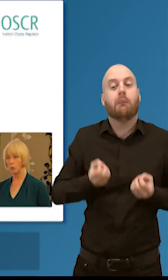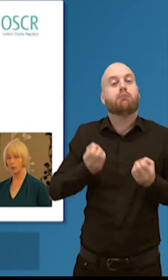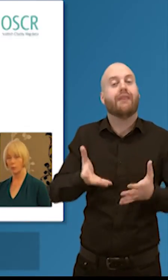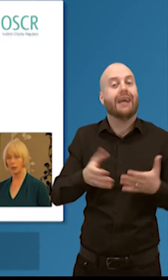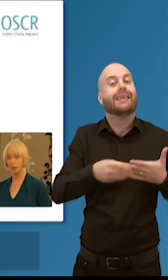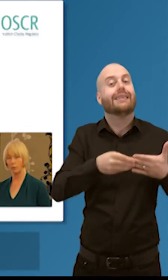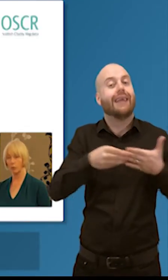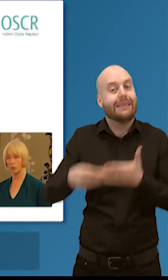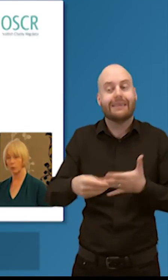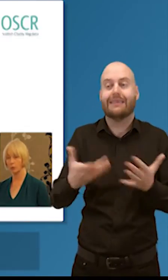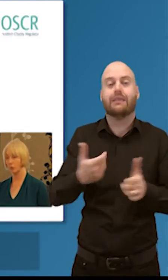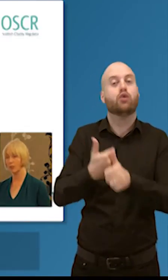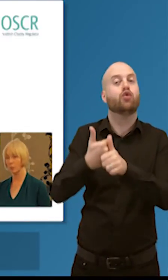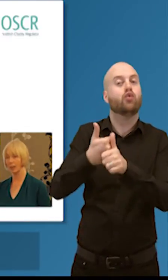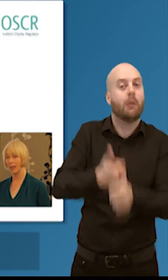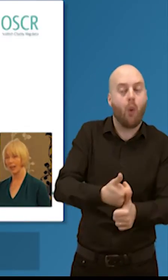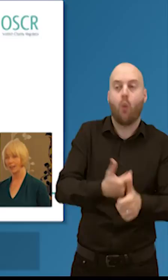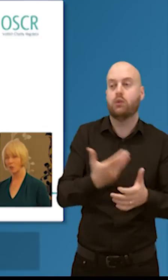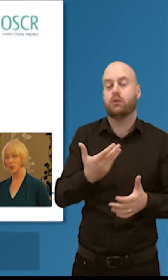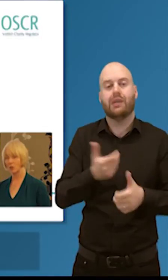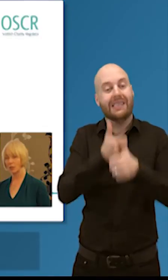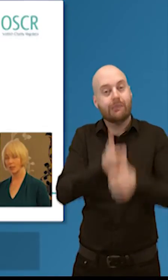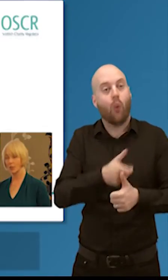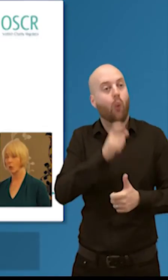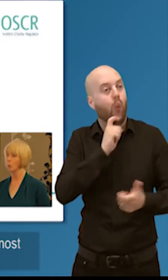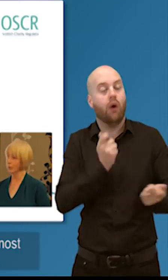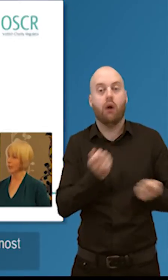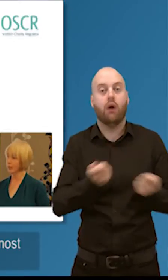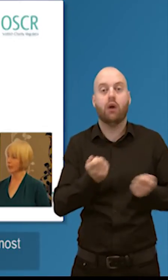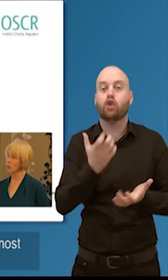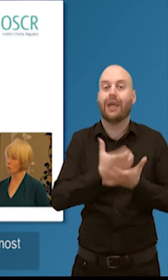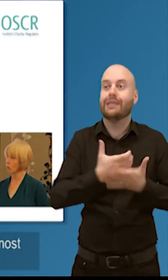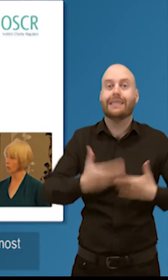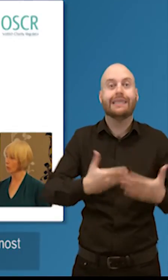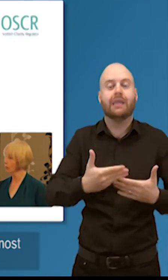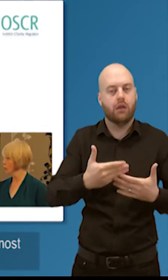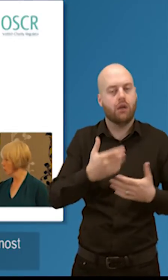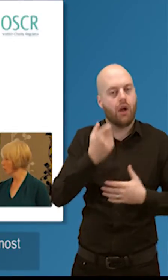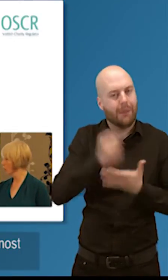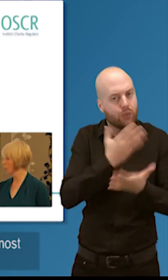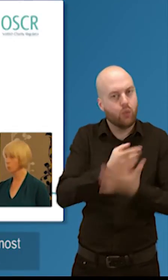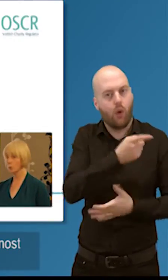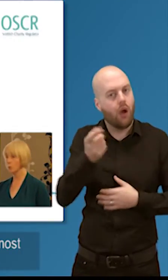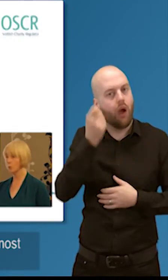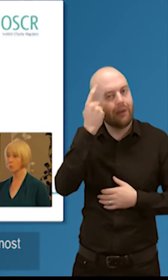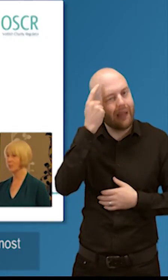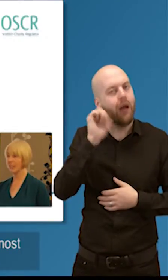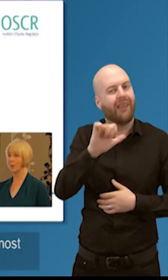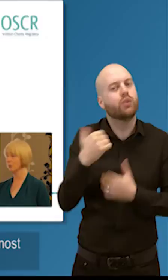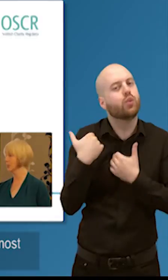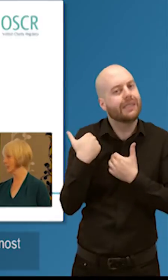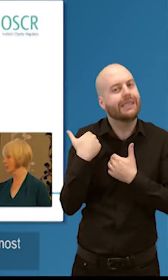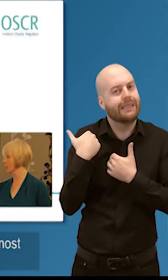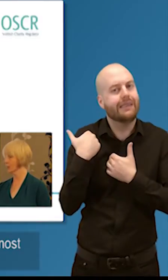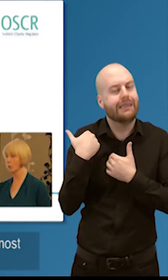we don't want to have people tripped up and I think what's interesting is when people get things wrong, for the most part, most people don't